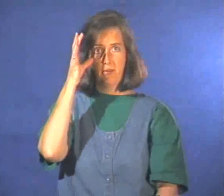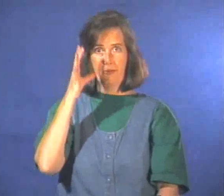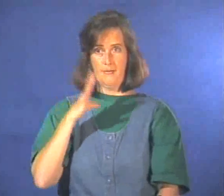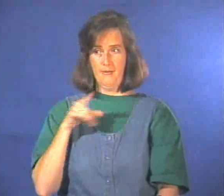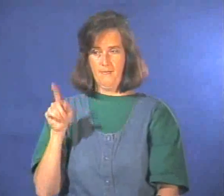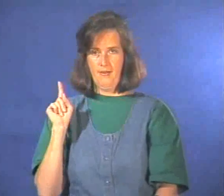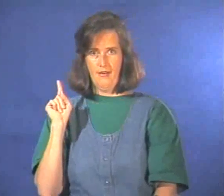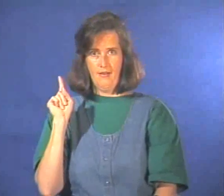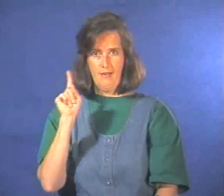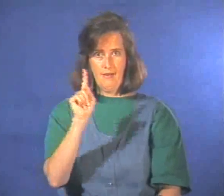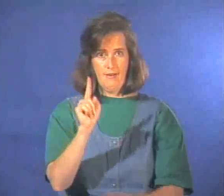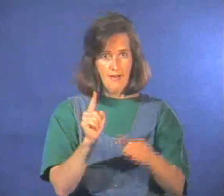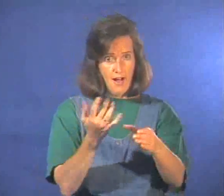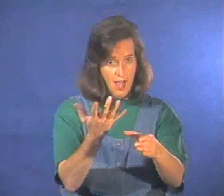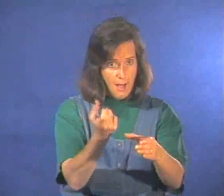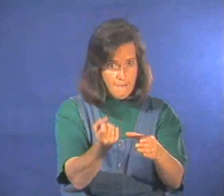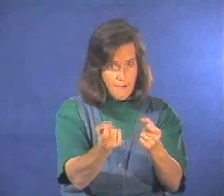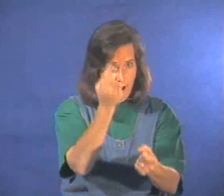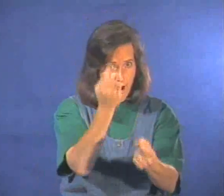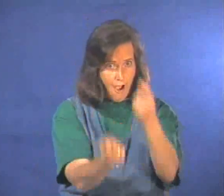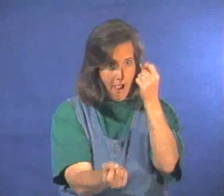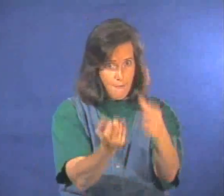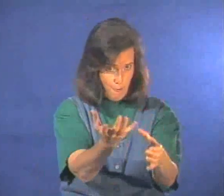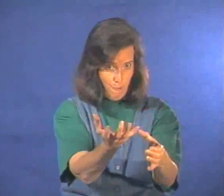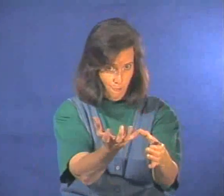The man offers her some popcorn.